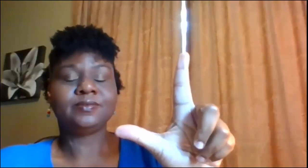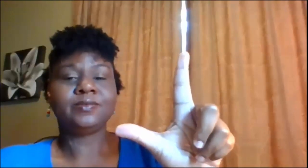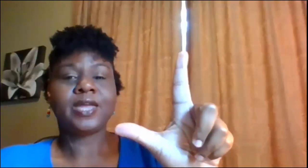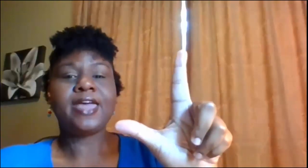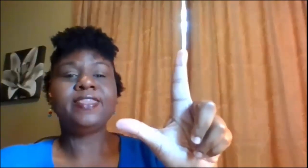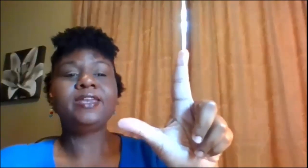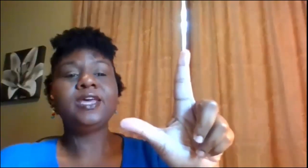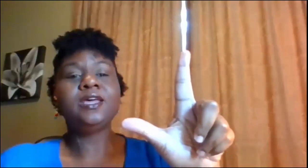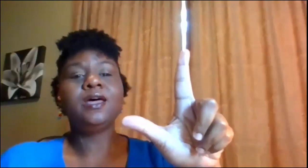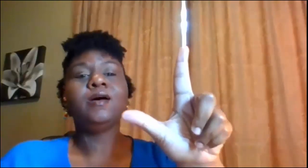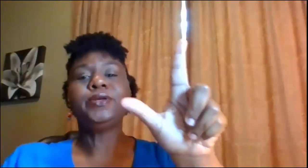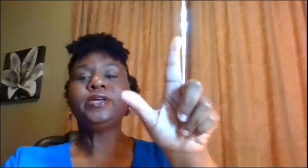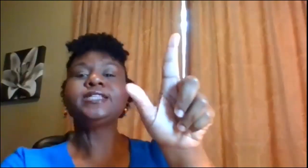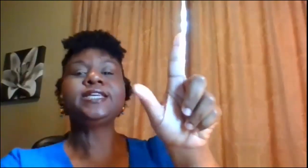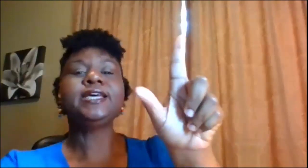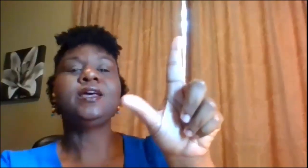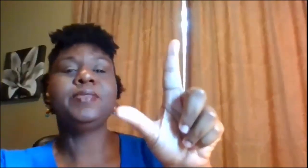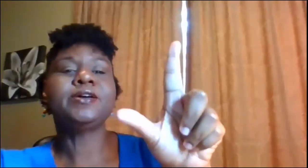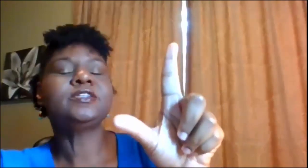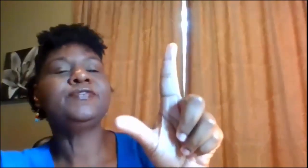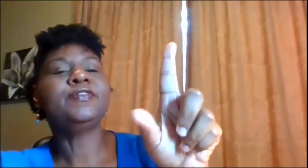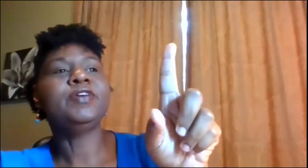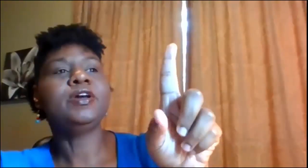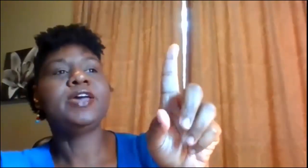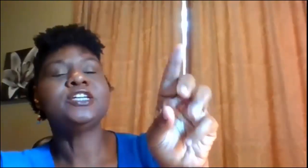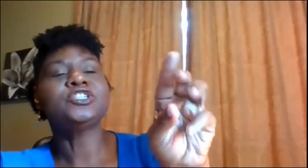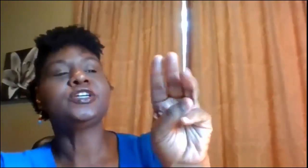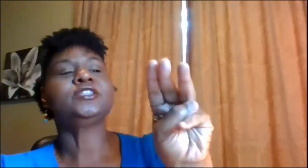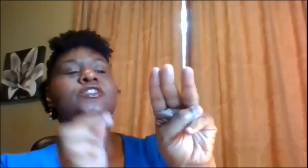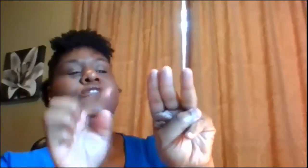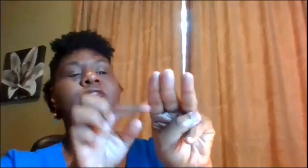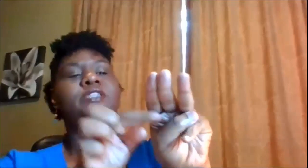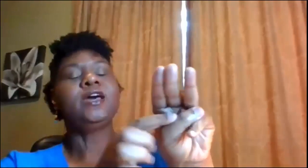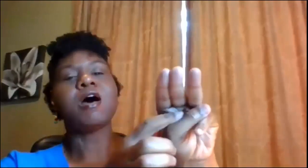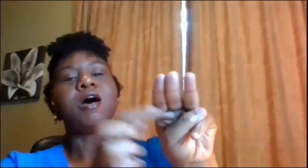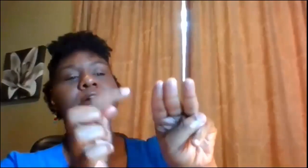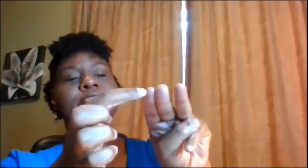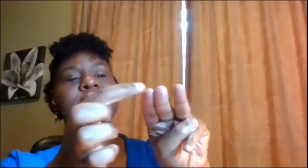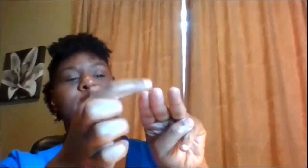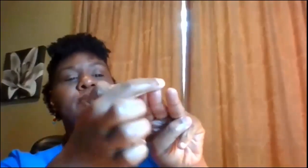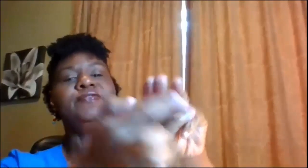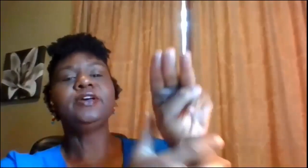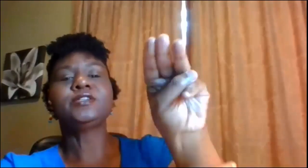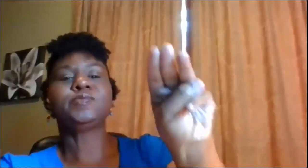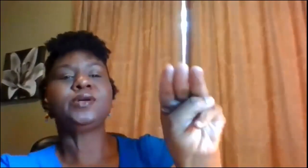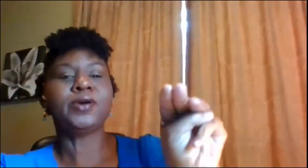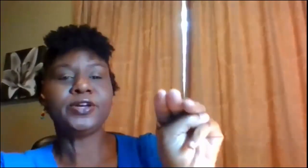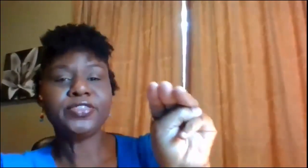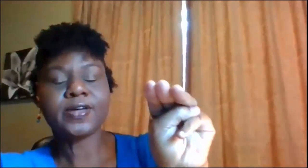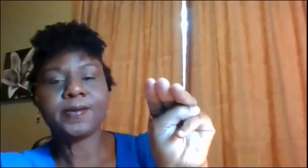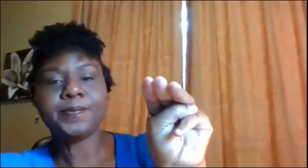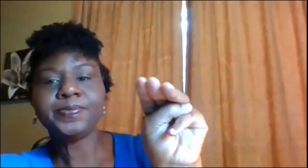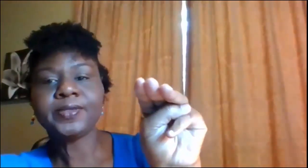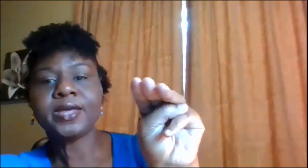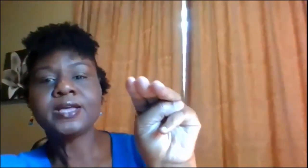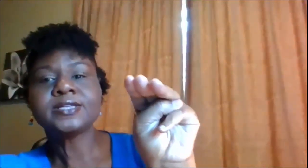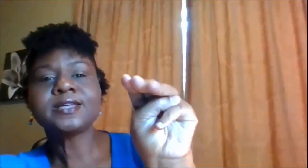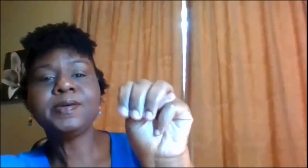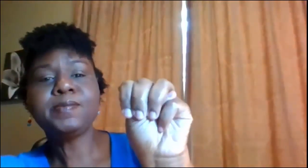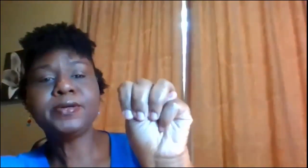and then M when you get to M there's different variations you take all these three fingers put them on your thumb some people